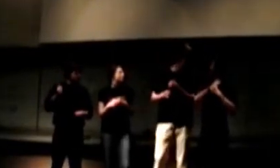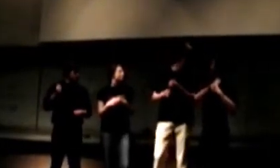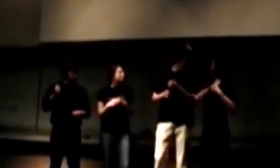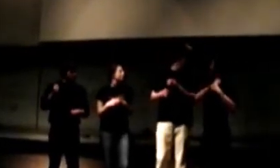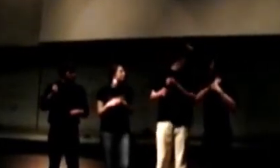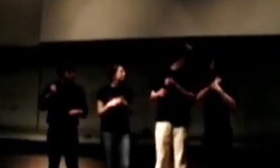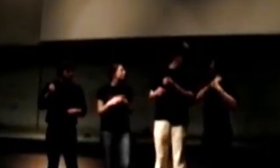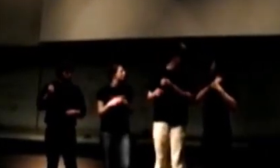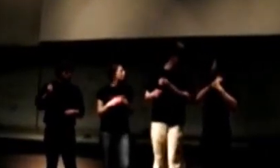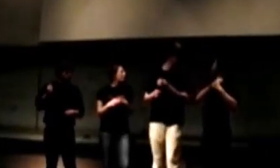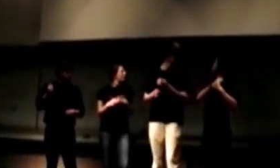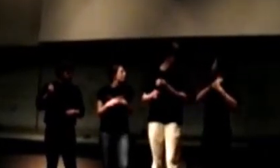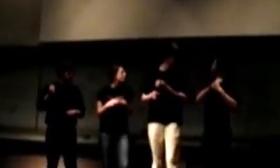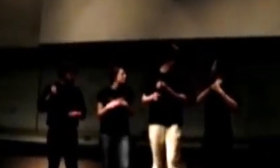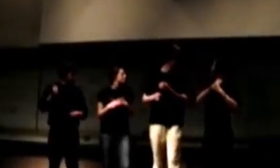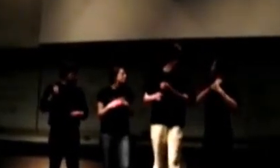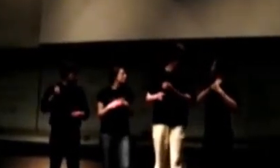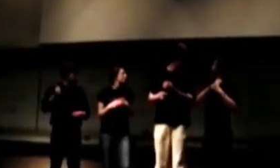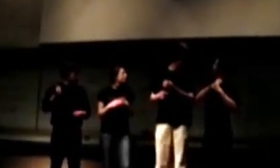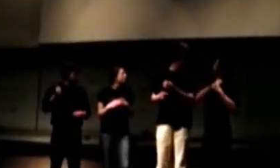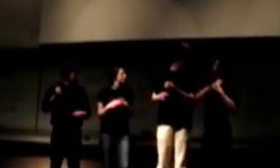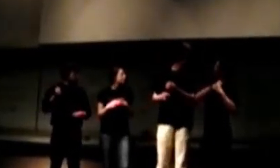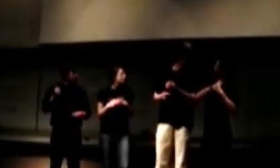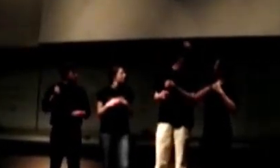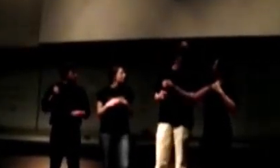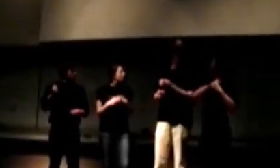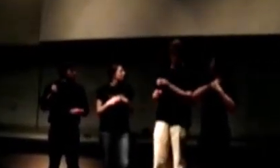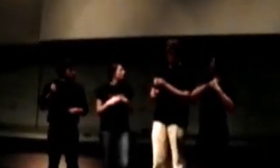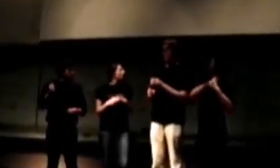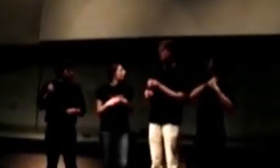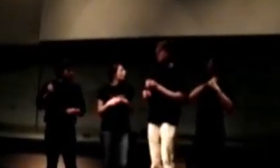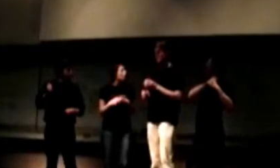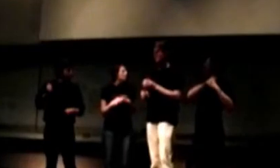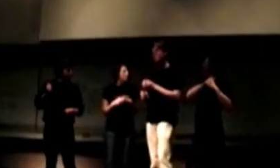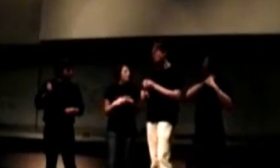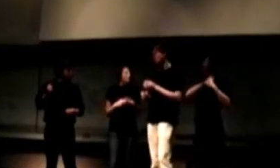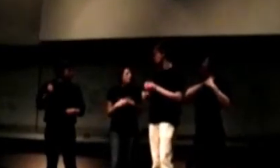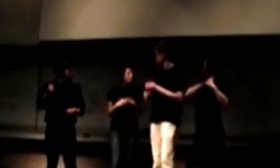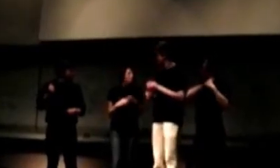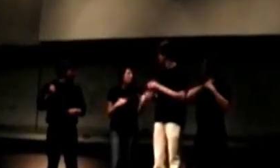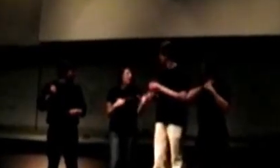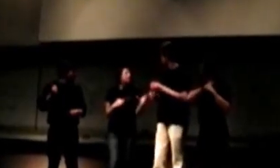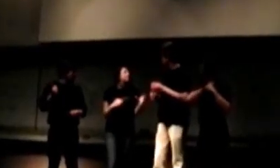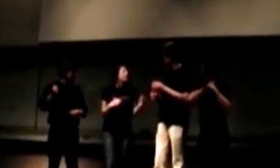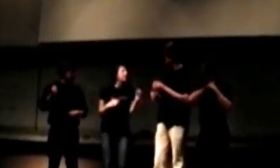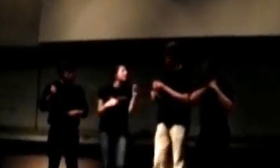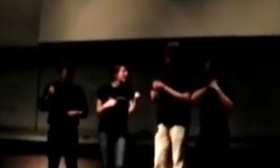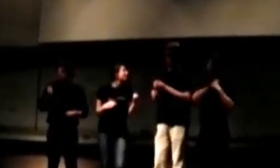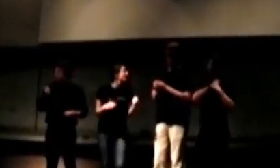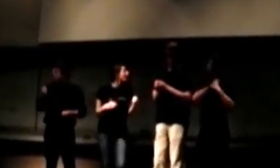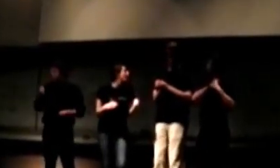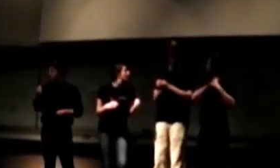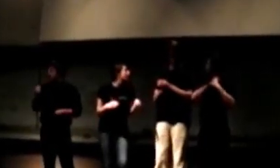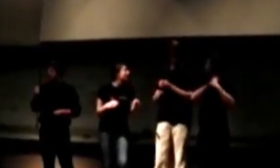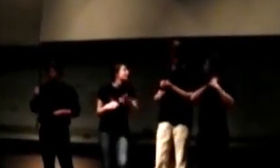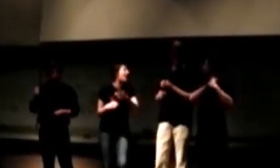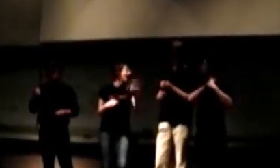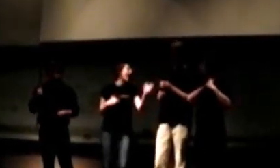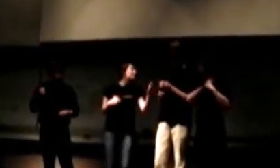actually separated mine and did it. Oh, that exact. You know what, guys? If I can't compost it, I